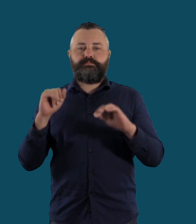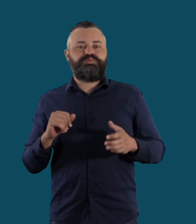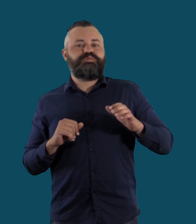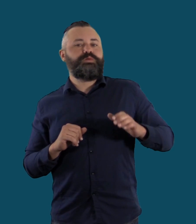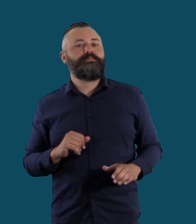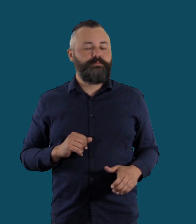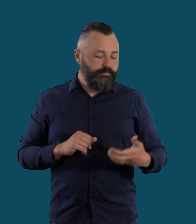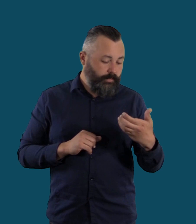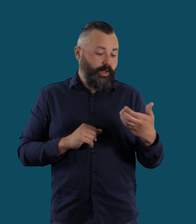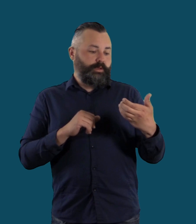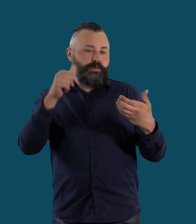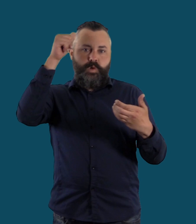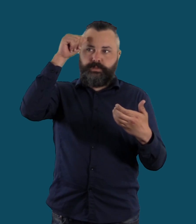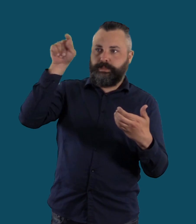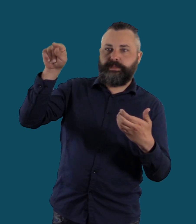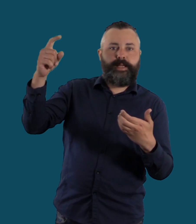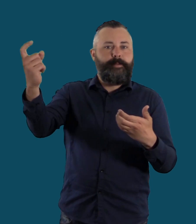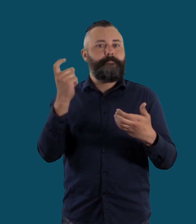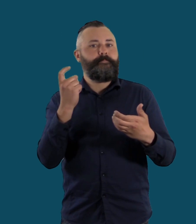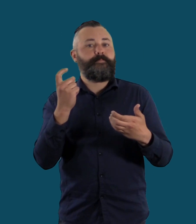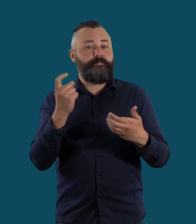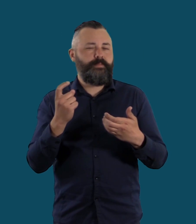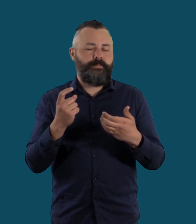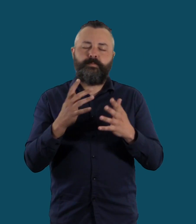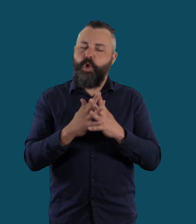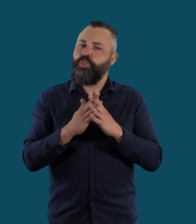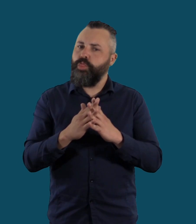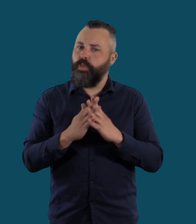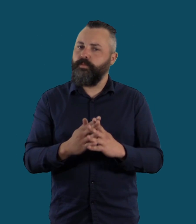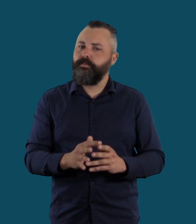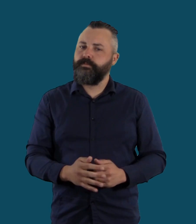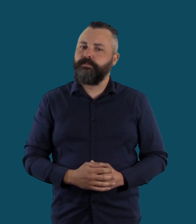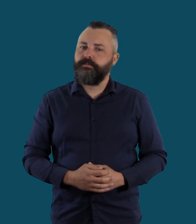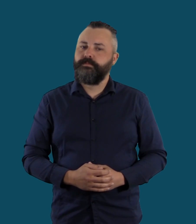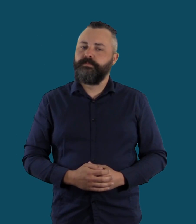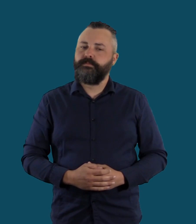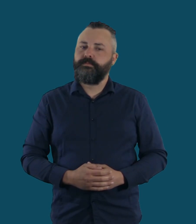programmed to send you notifications. You can then be prepared to respond. You